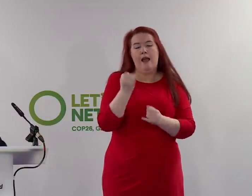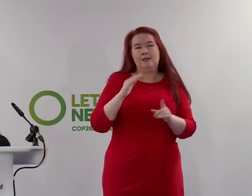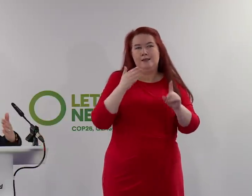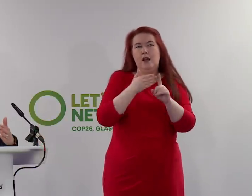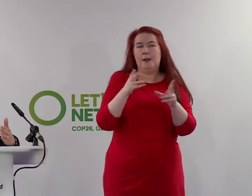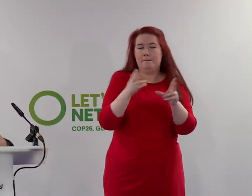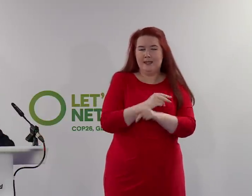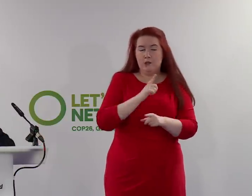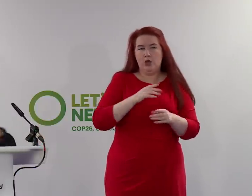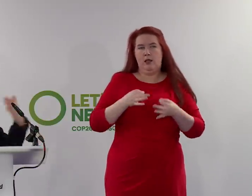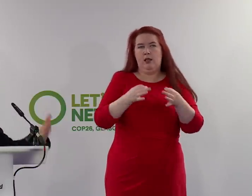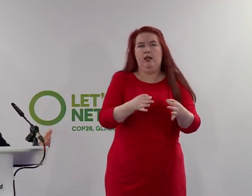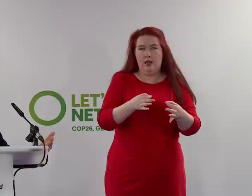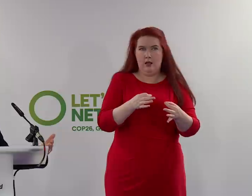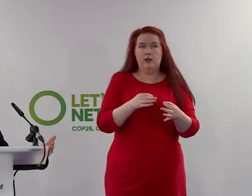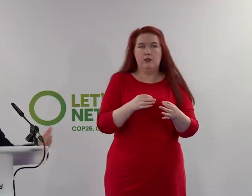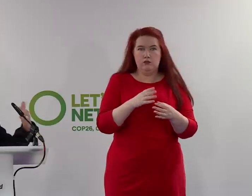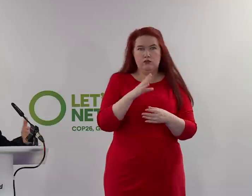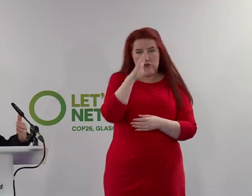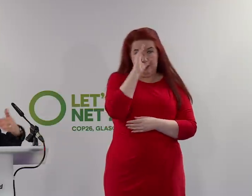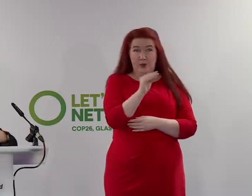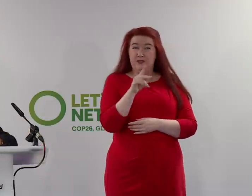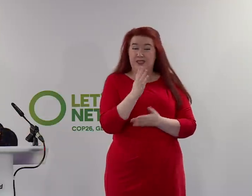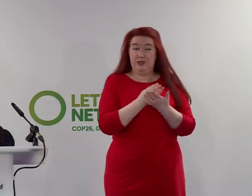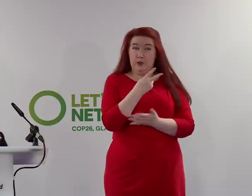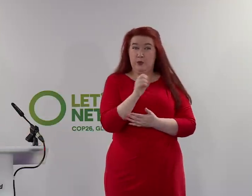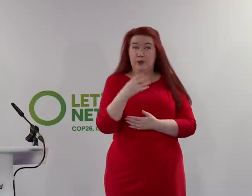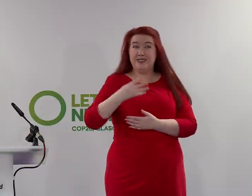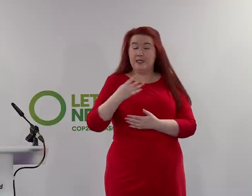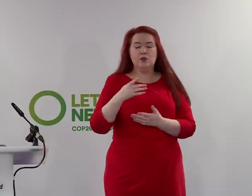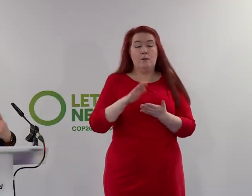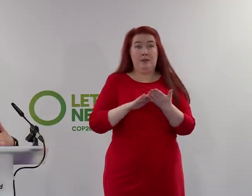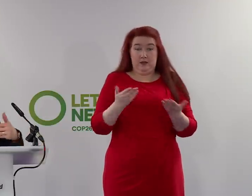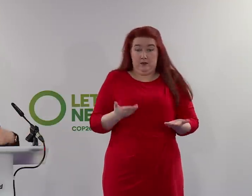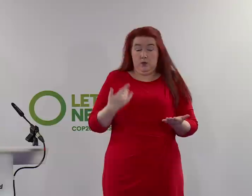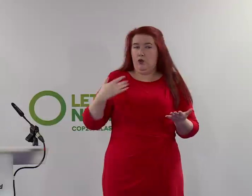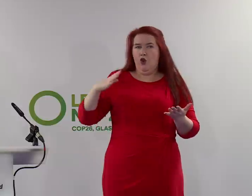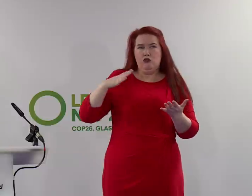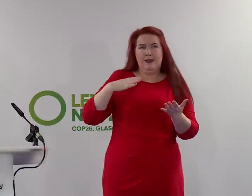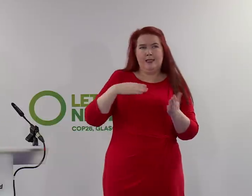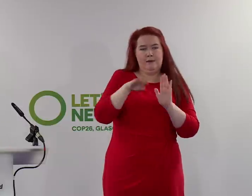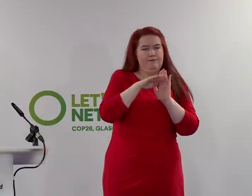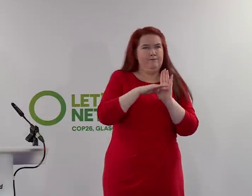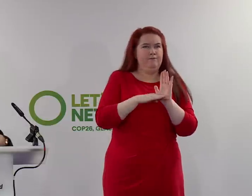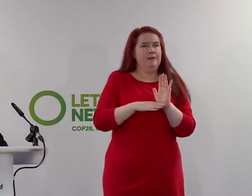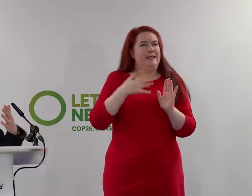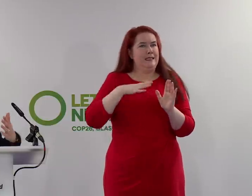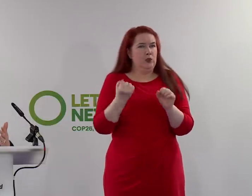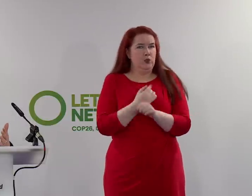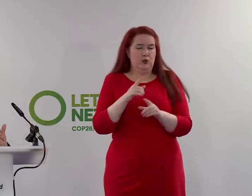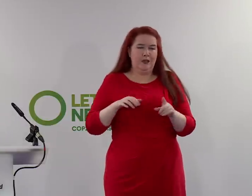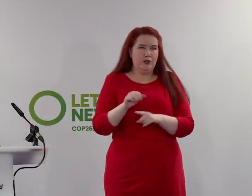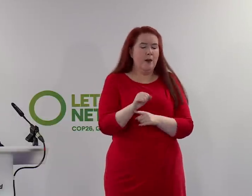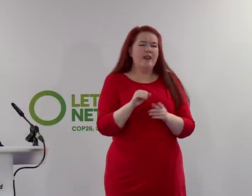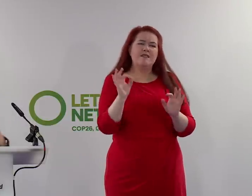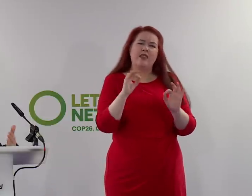the delay in reporting is 2019. So we have already been setting out the things that we need to do to catch up. So none of it is